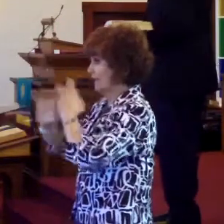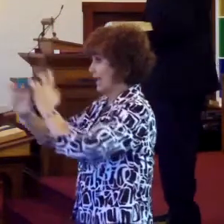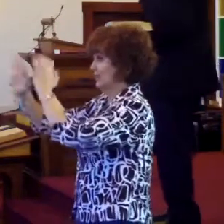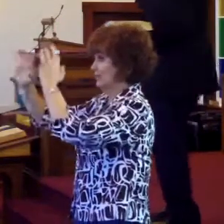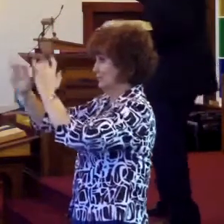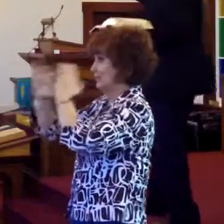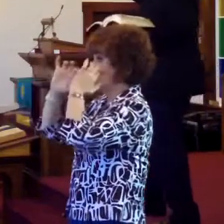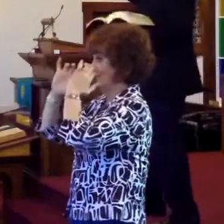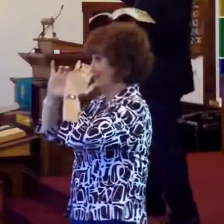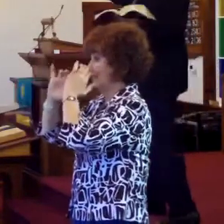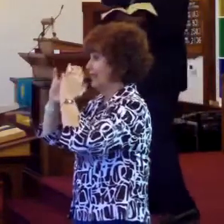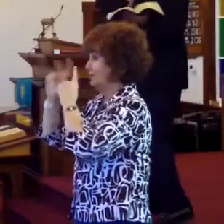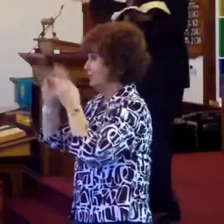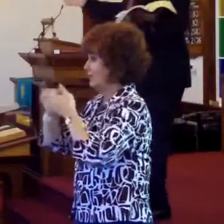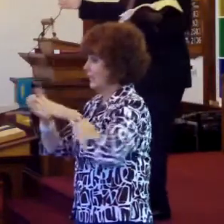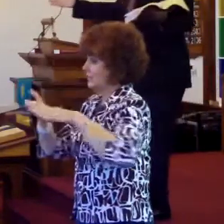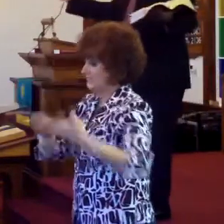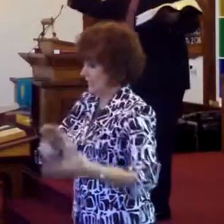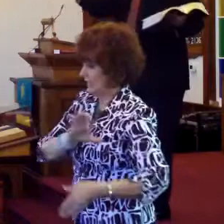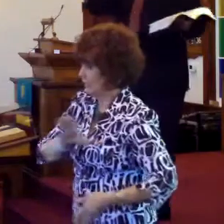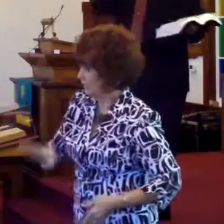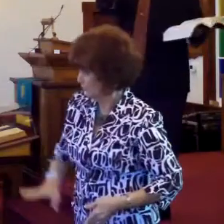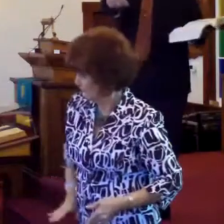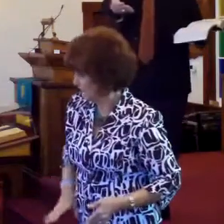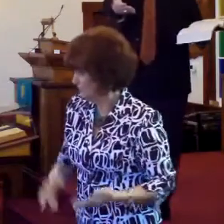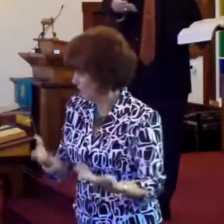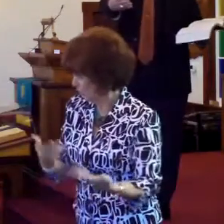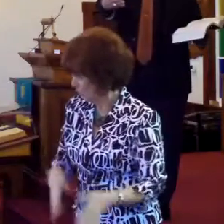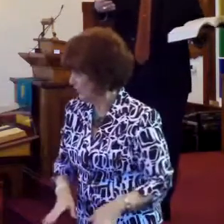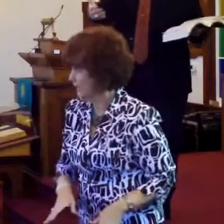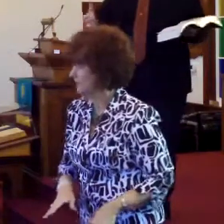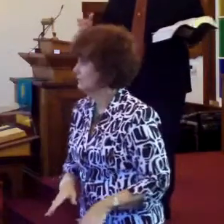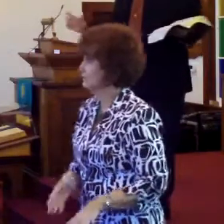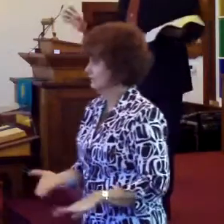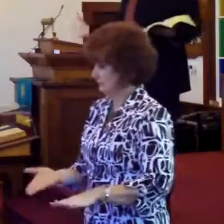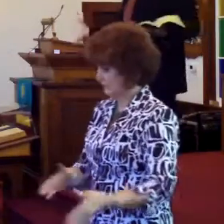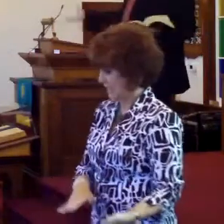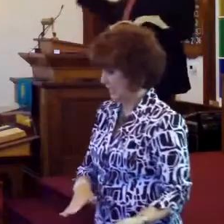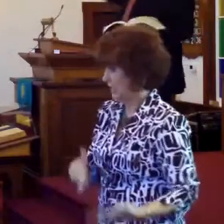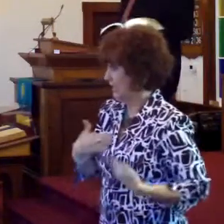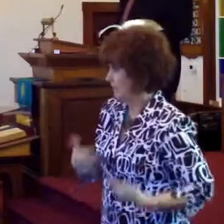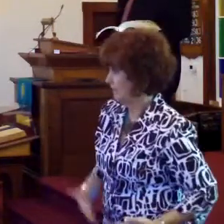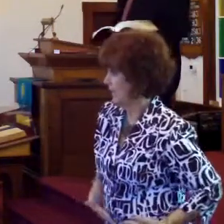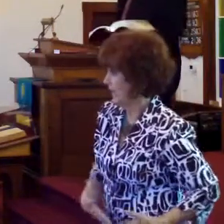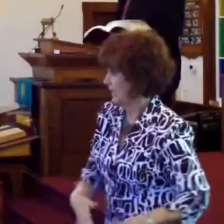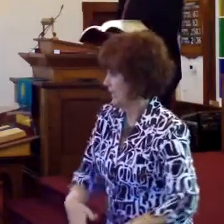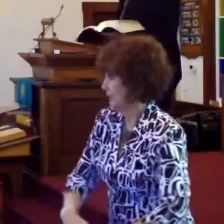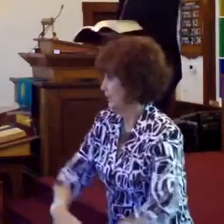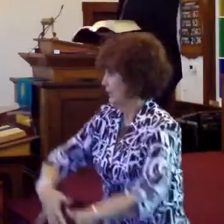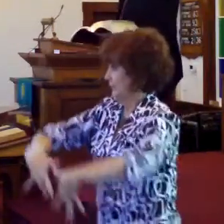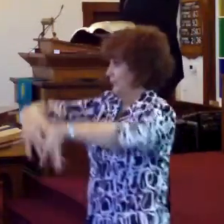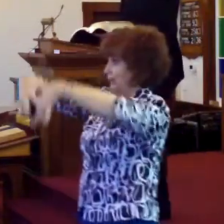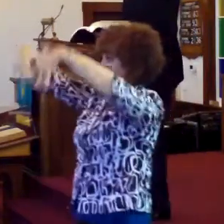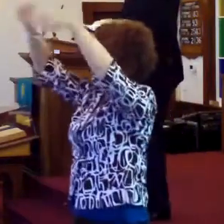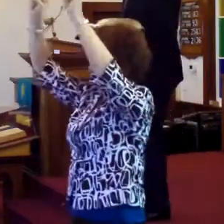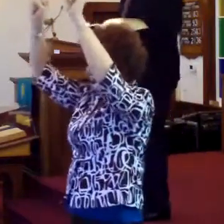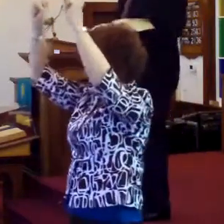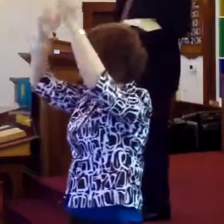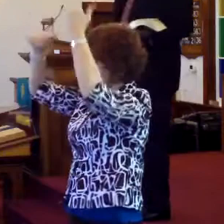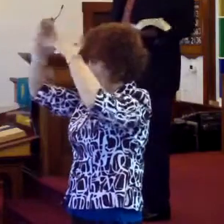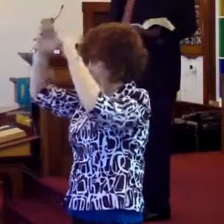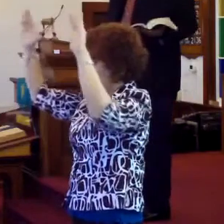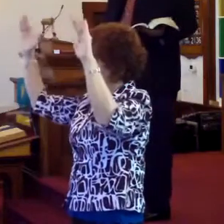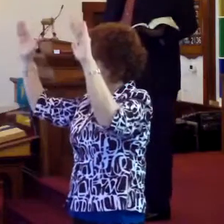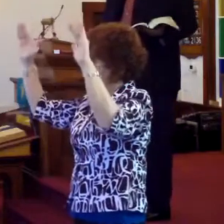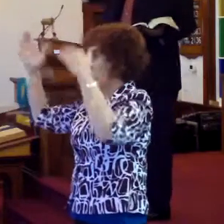And the Bible said, those who are dead in Christ, those who have already died, their bodies will be taken to heaven. Even though the